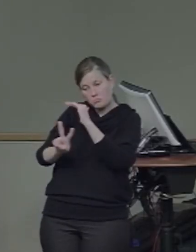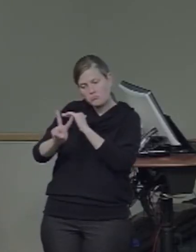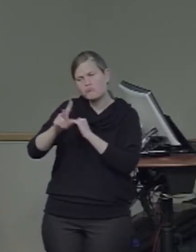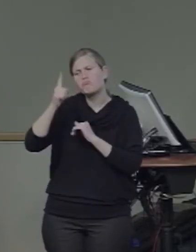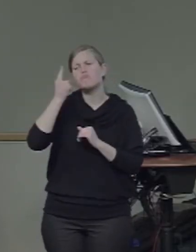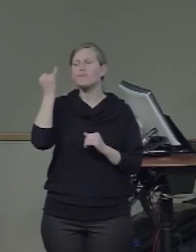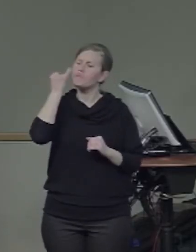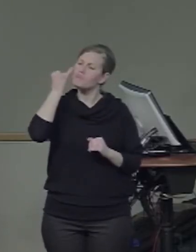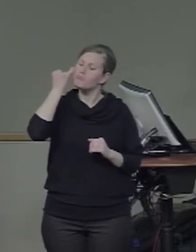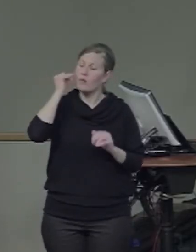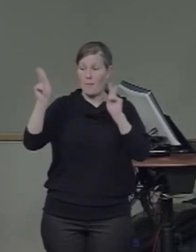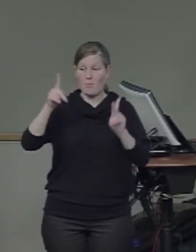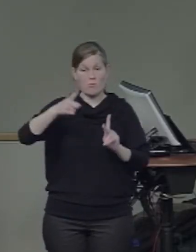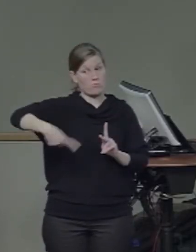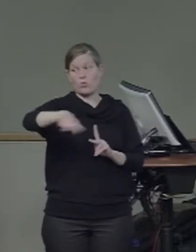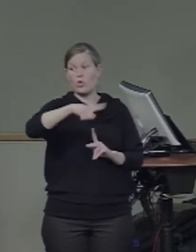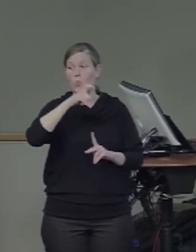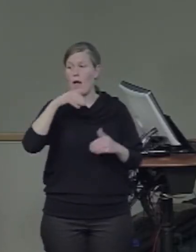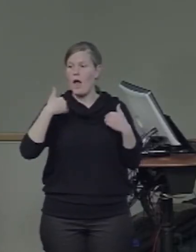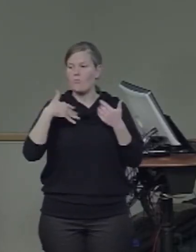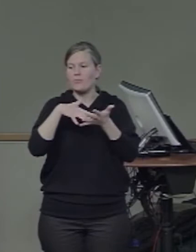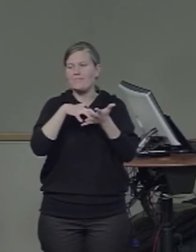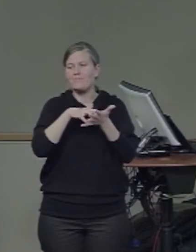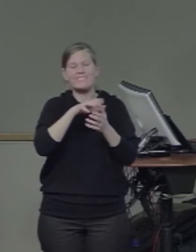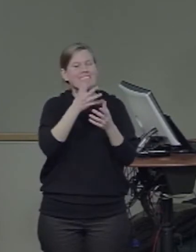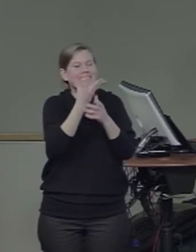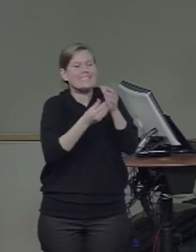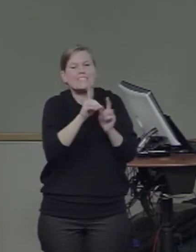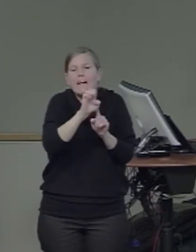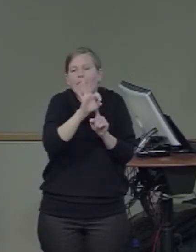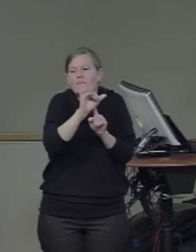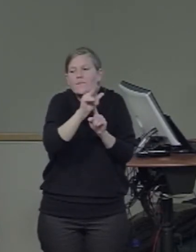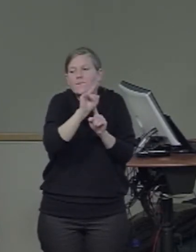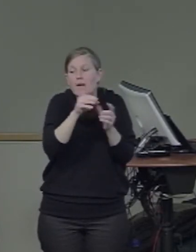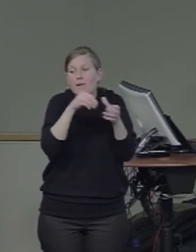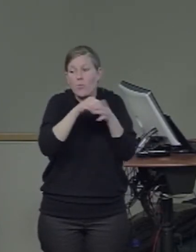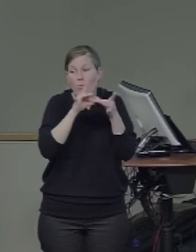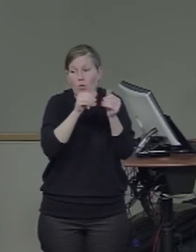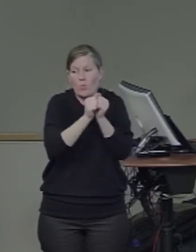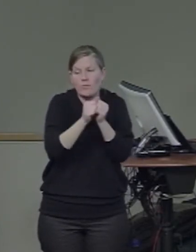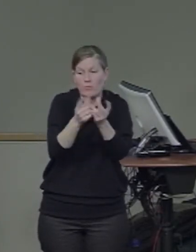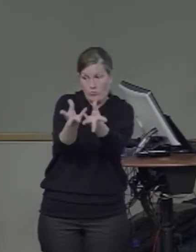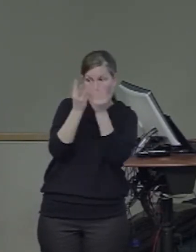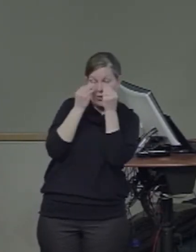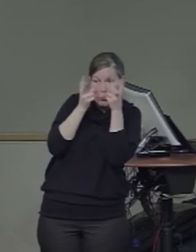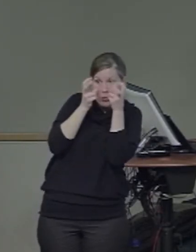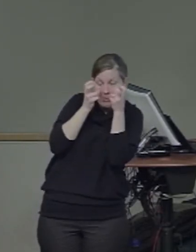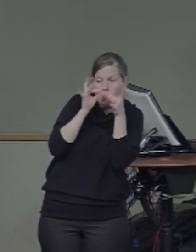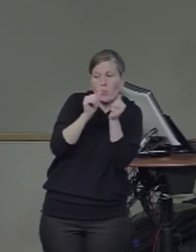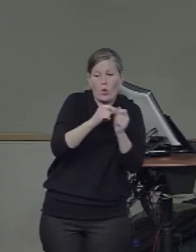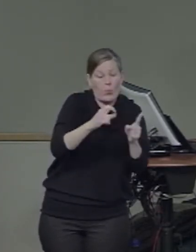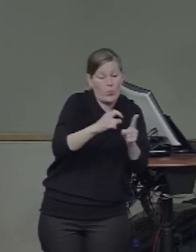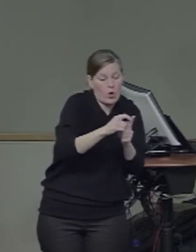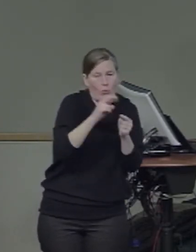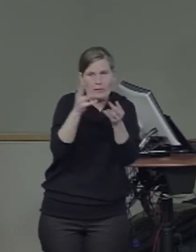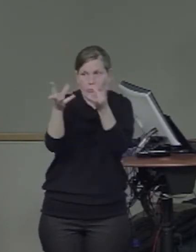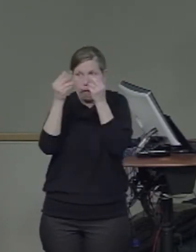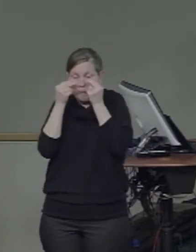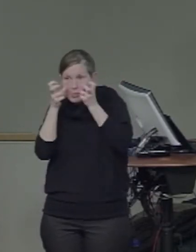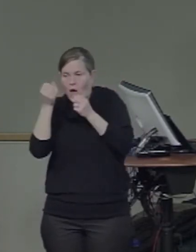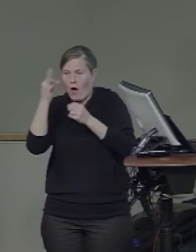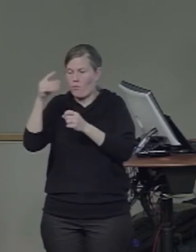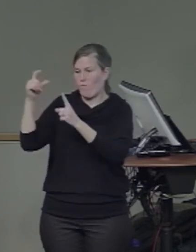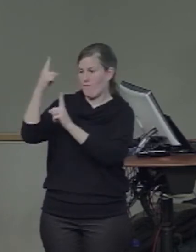deficits, patients that have primarily face deficits should, that is to say, prosopagnosics, should also